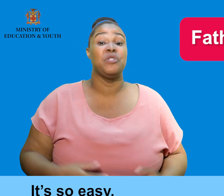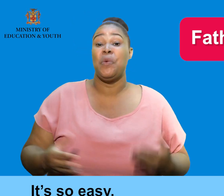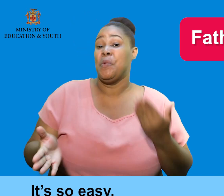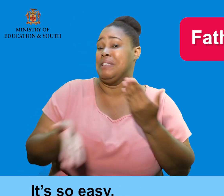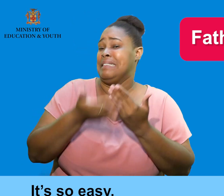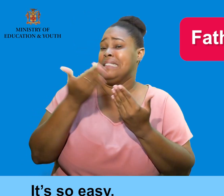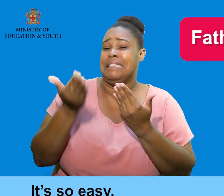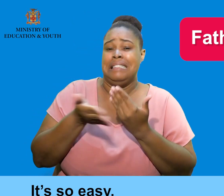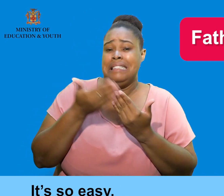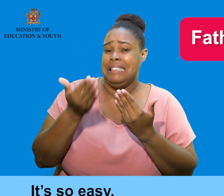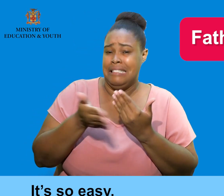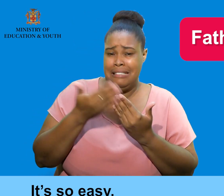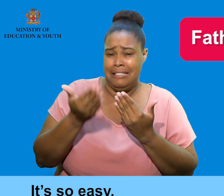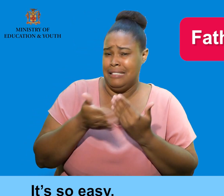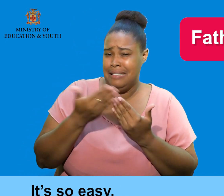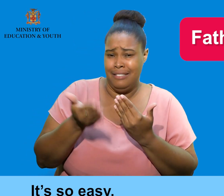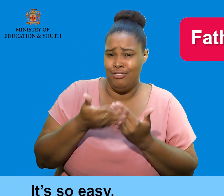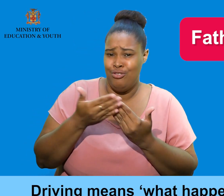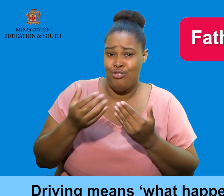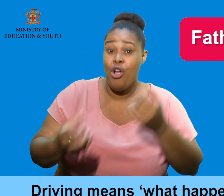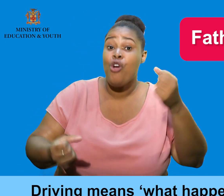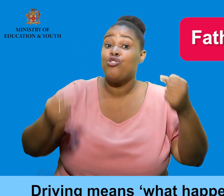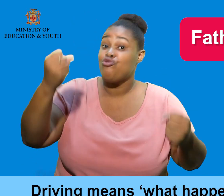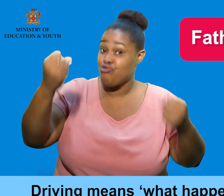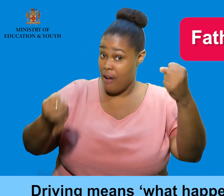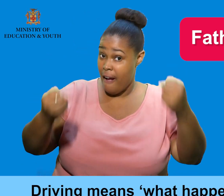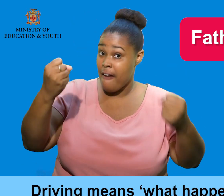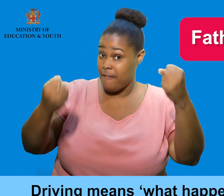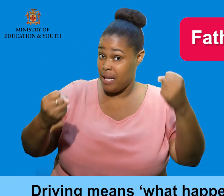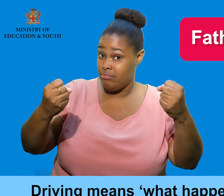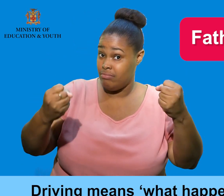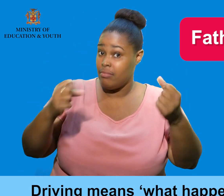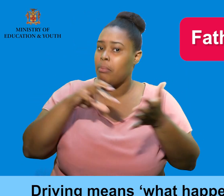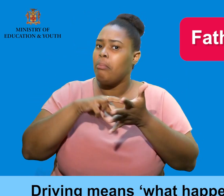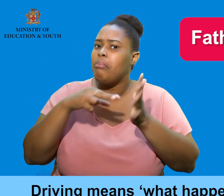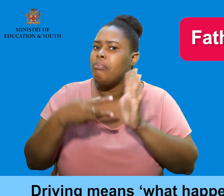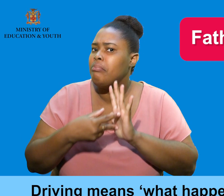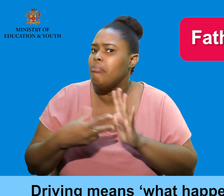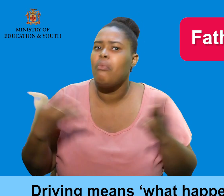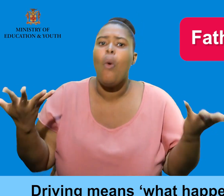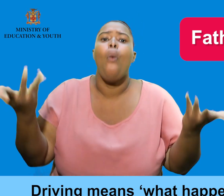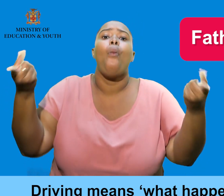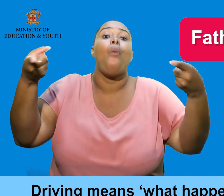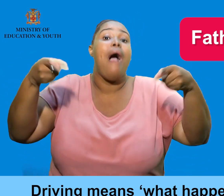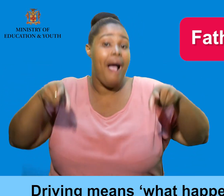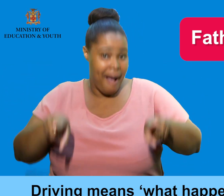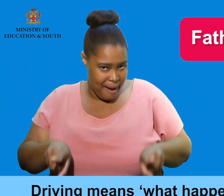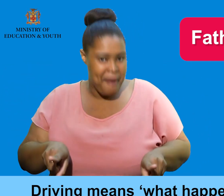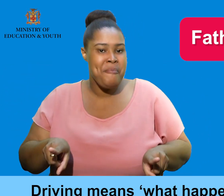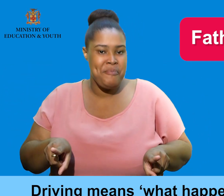It's so easy. Driving. Driving. Means. What happened?